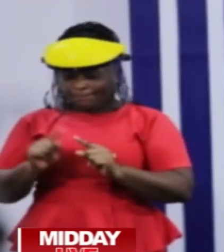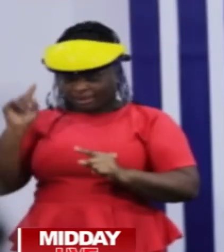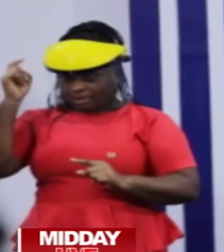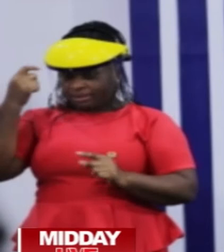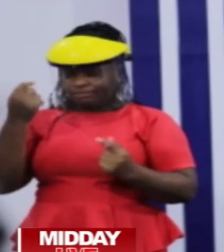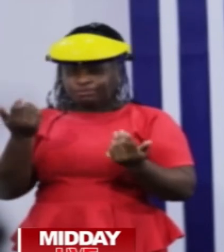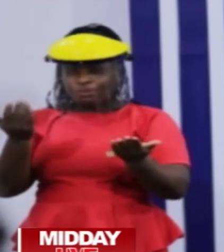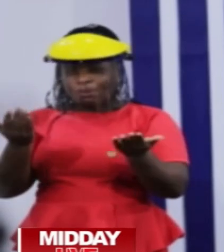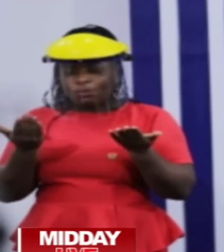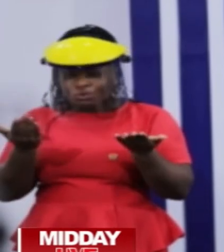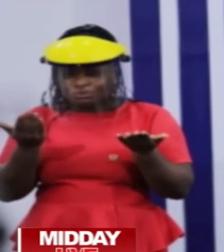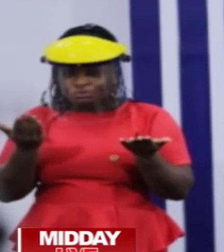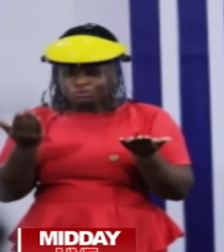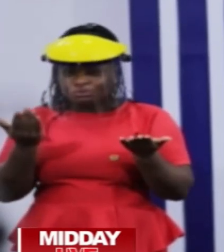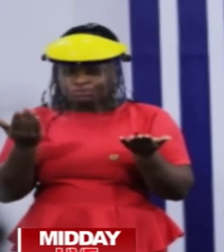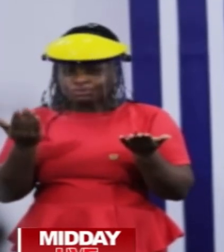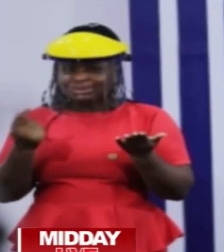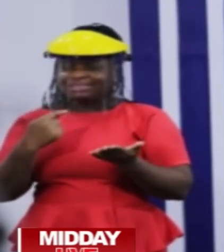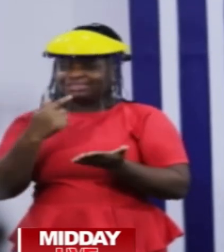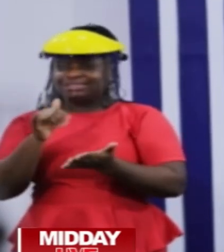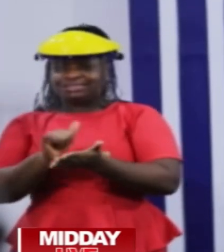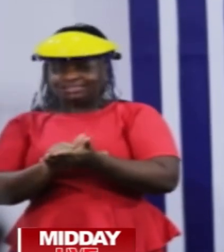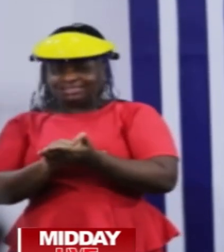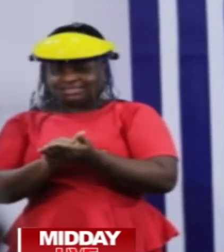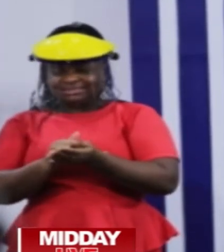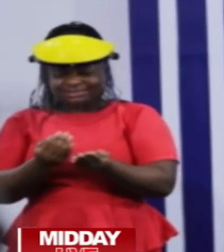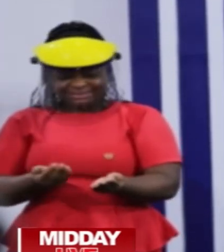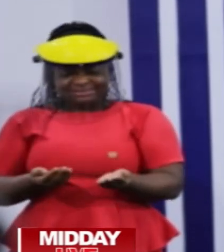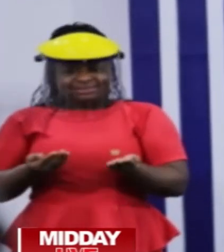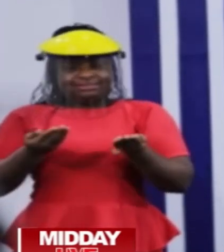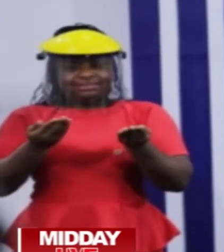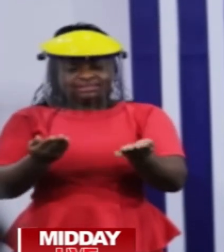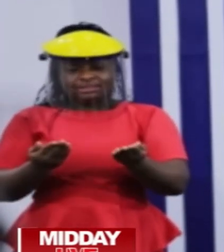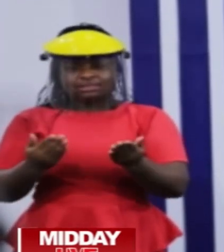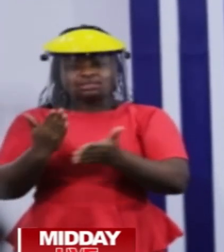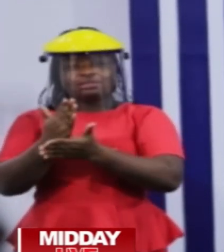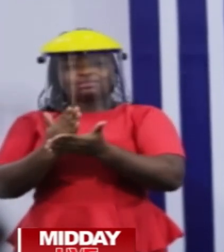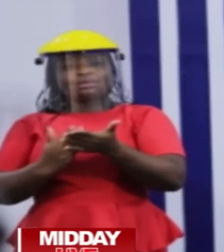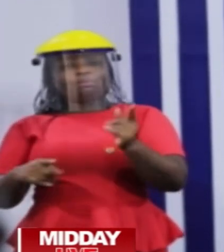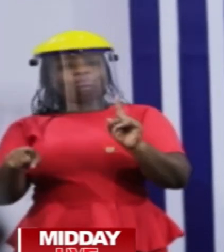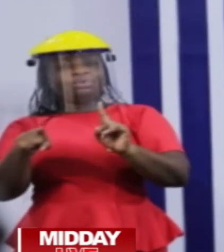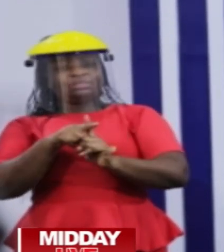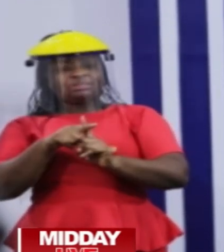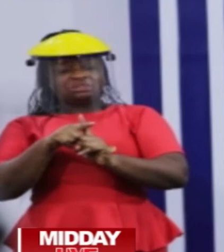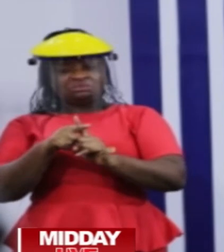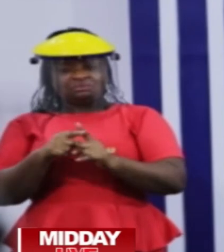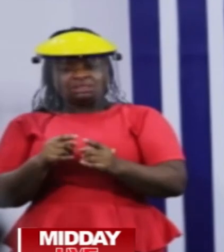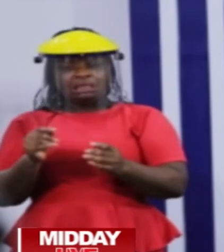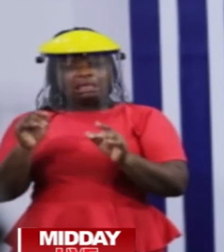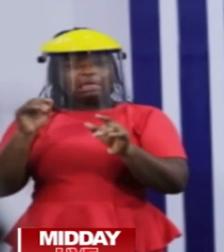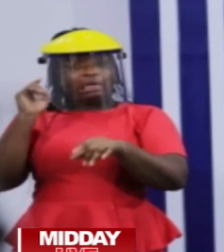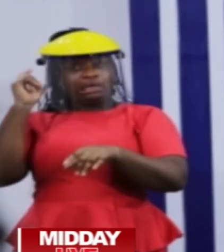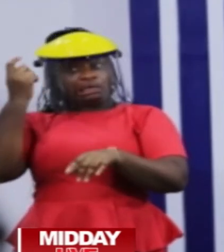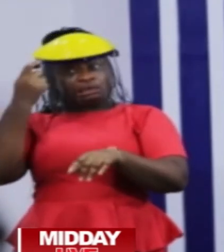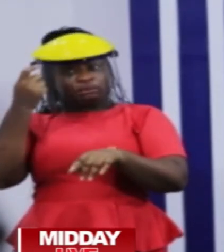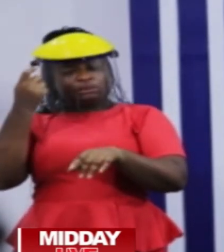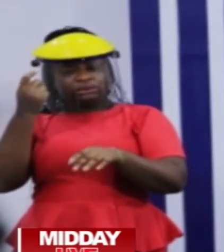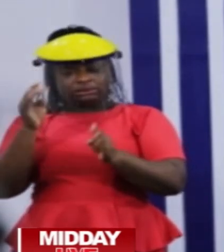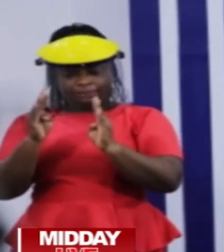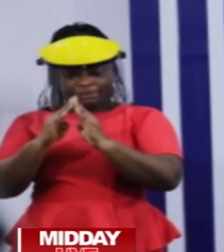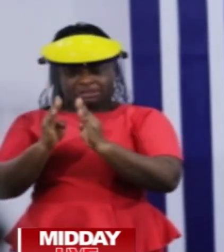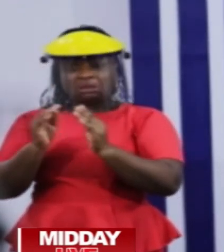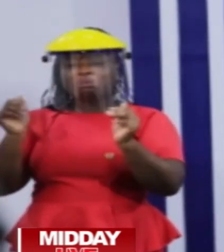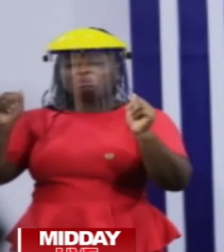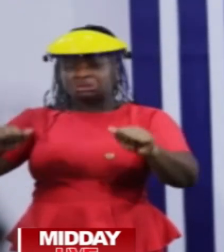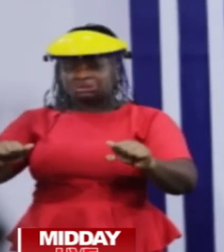The government takes note of commentary suggesting that some possible governance arrangements can be appropriate should it become impossible